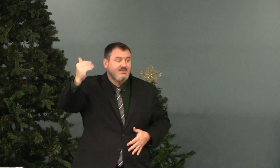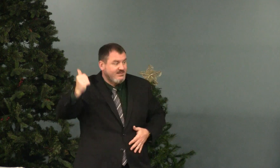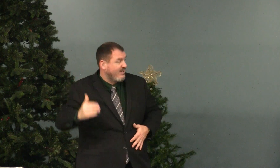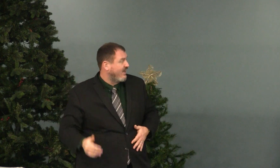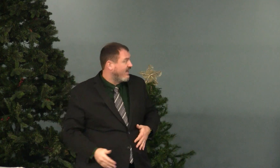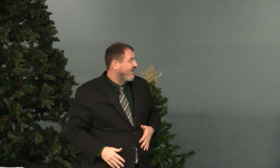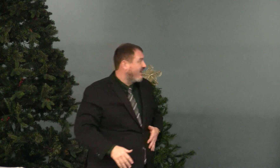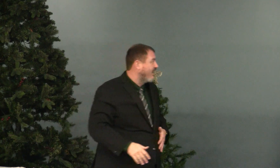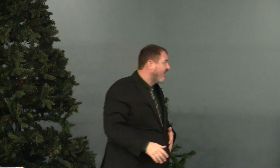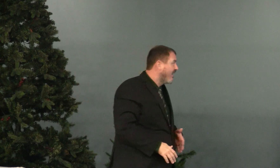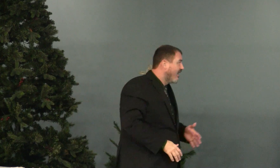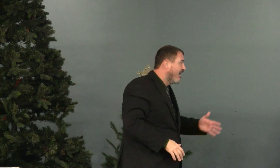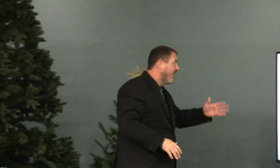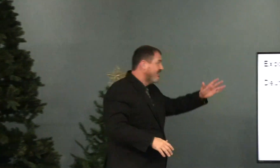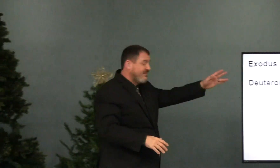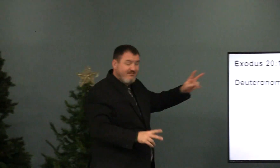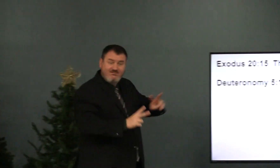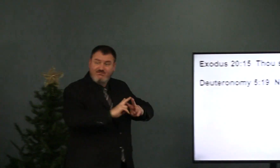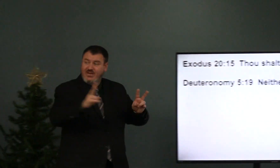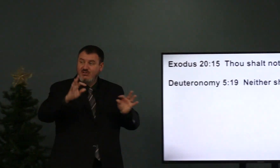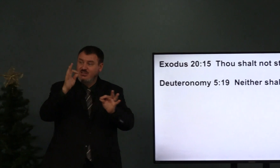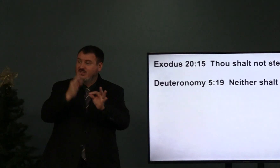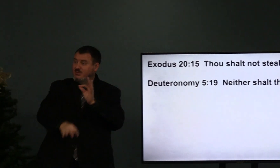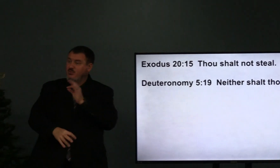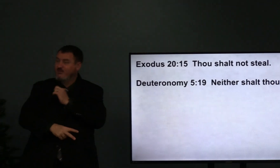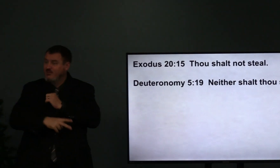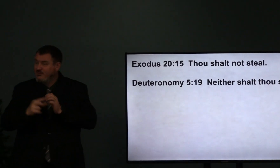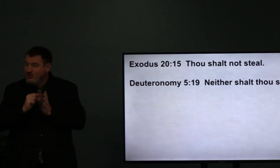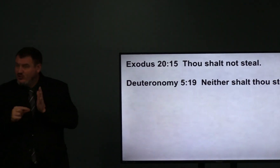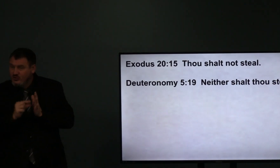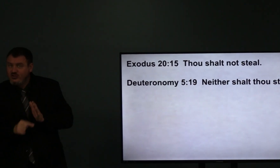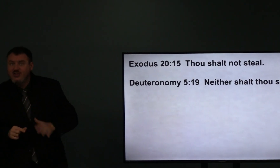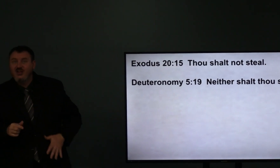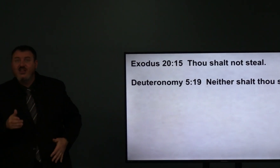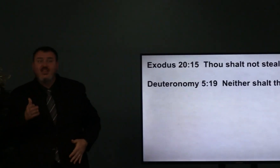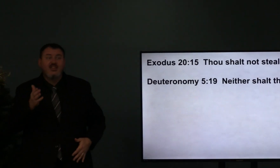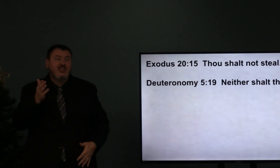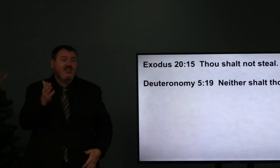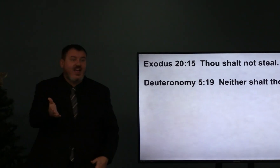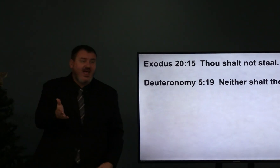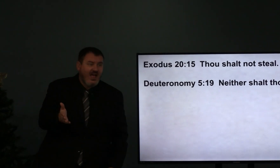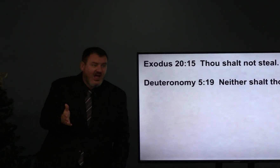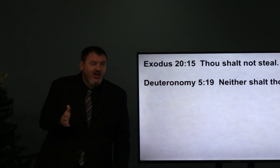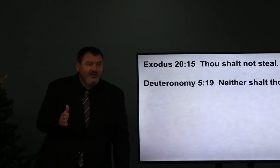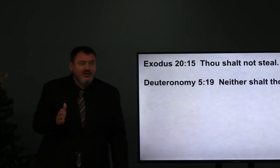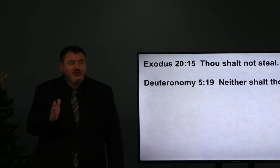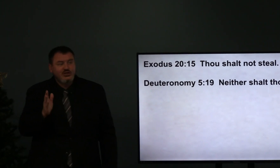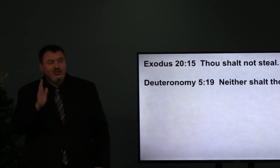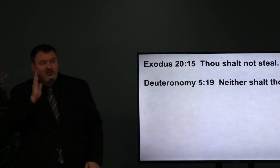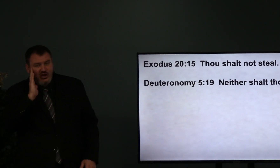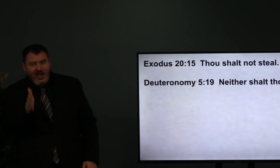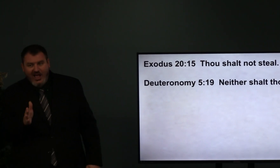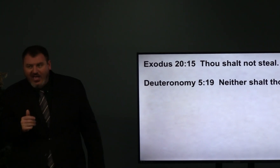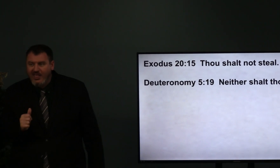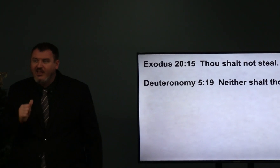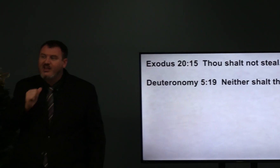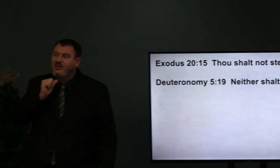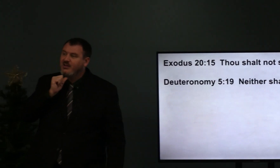In Exodus, chapter 20, 15, it says very simply, thou shalt not steal. Thou